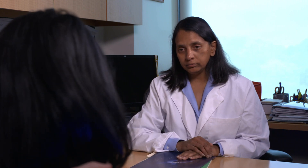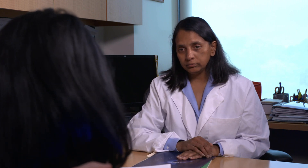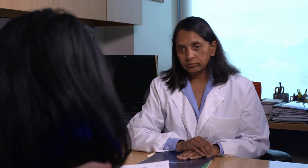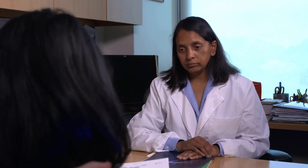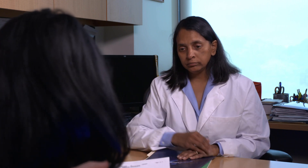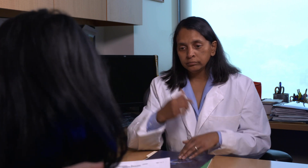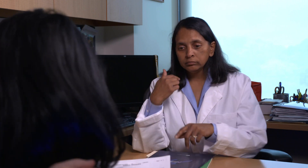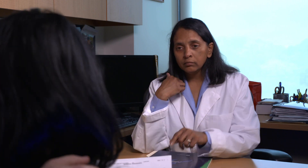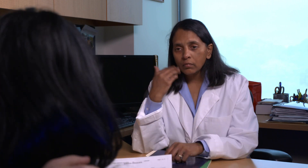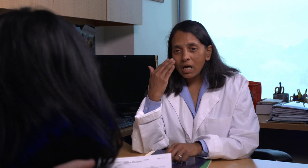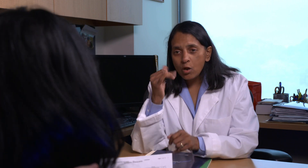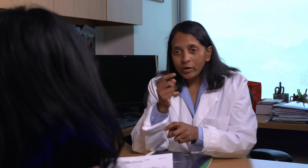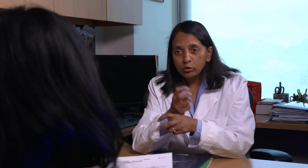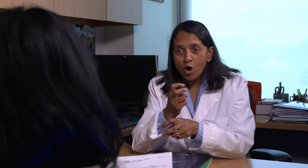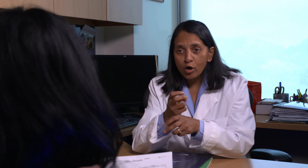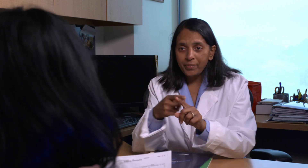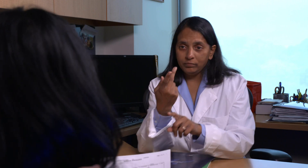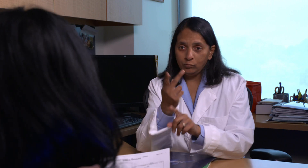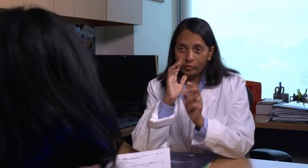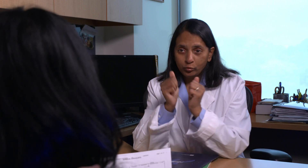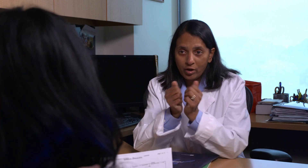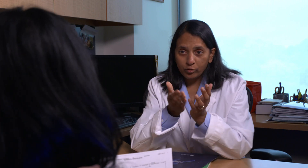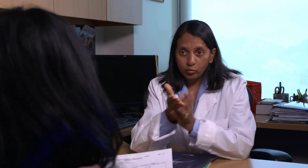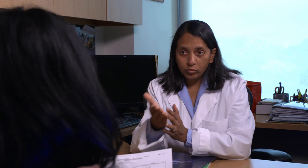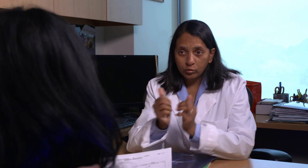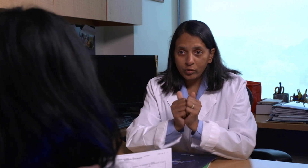I know this is difficult, but we'll get through this together.